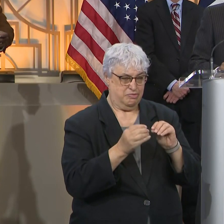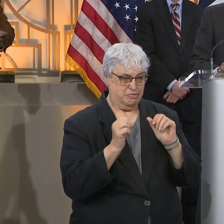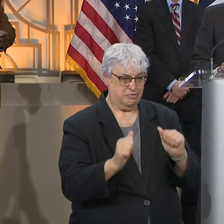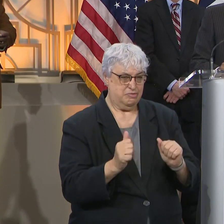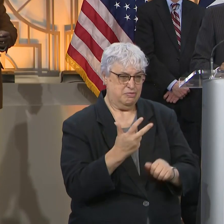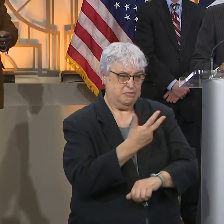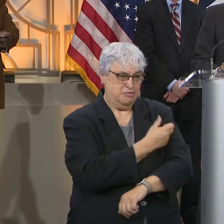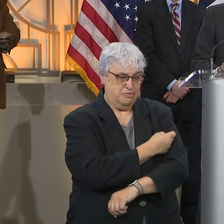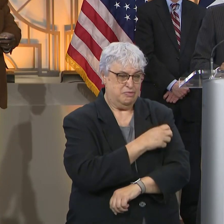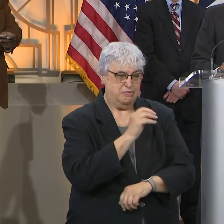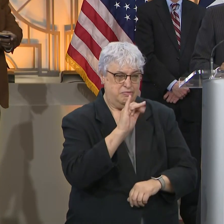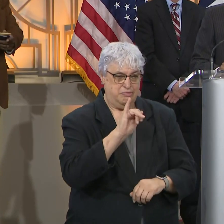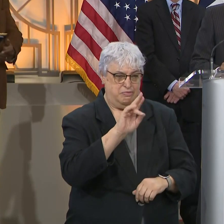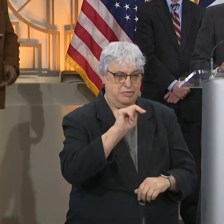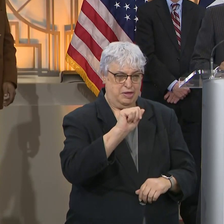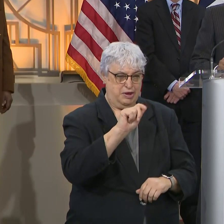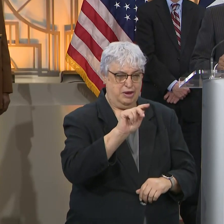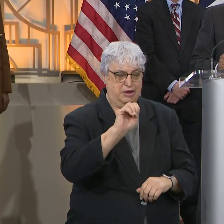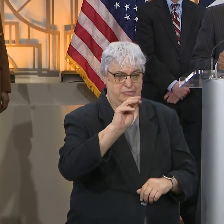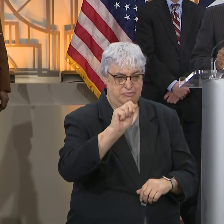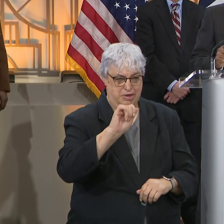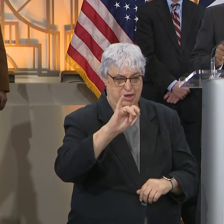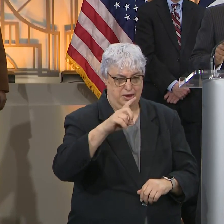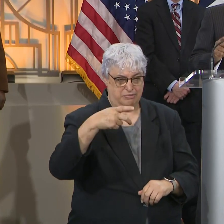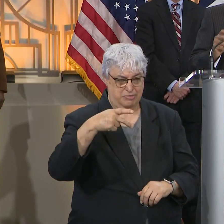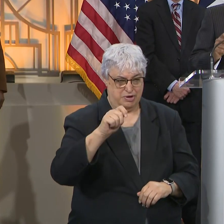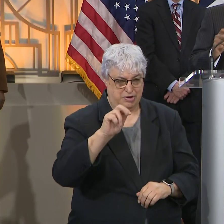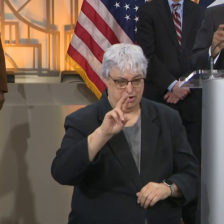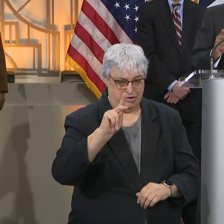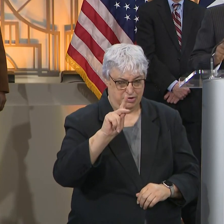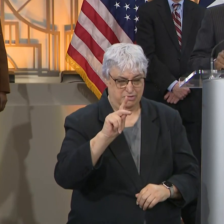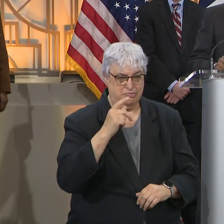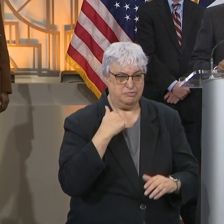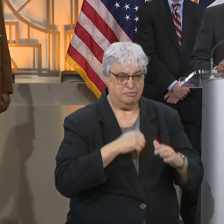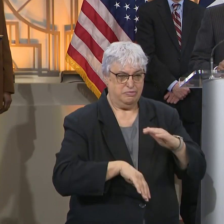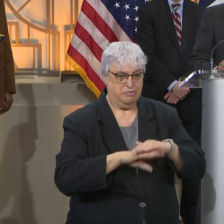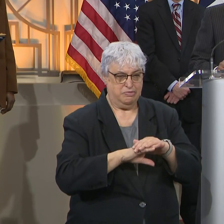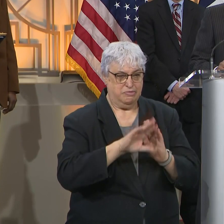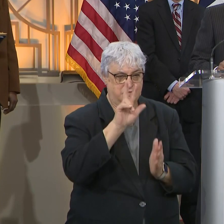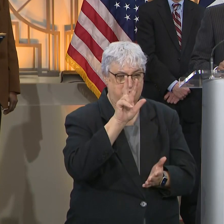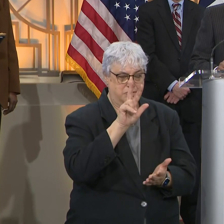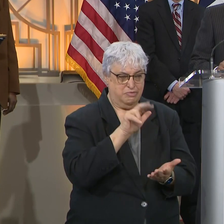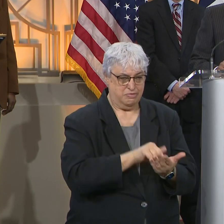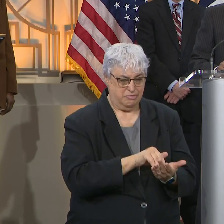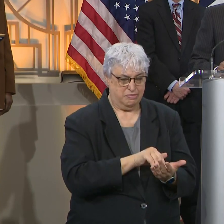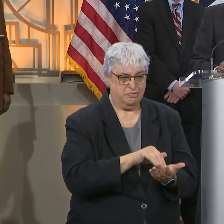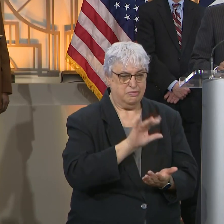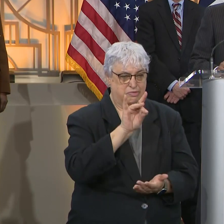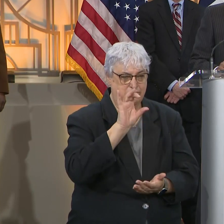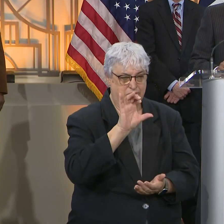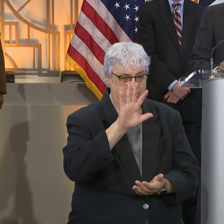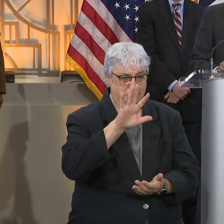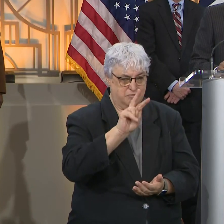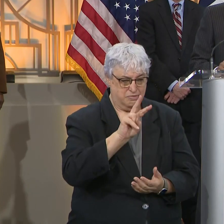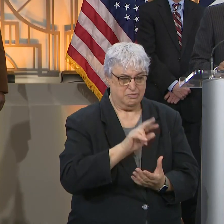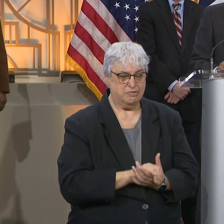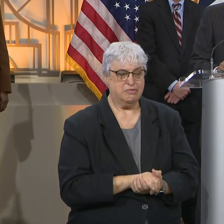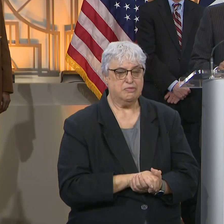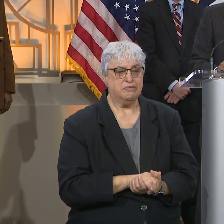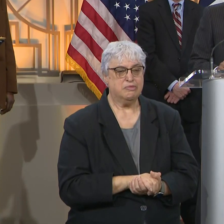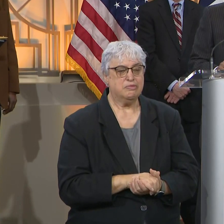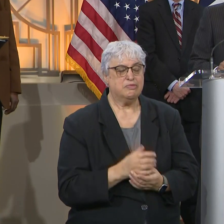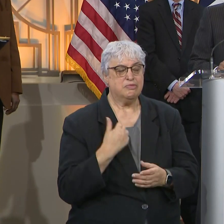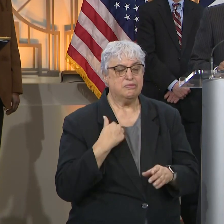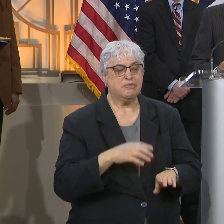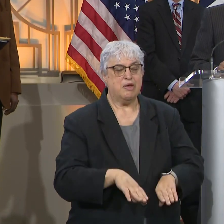vaccinated at Minute Maid Park and we were able to go up to 3,852. In fact once we